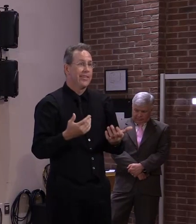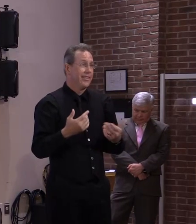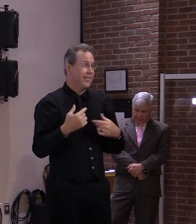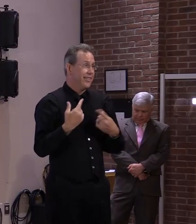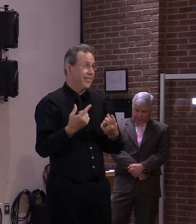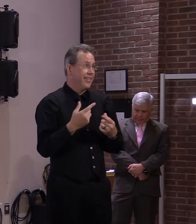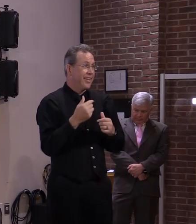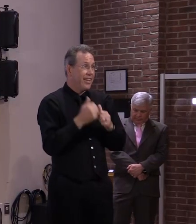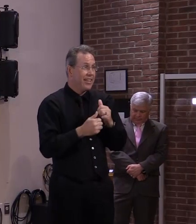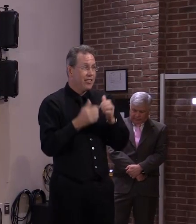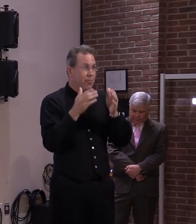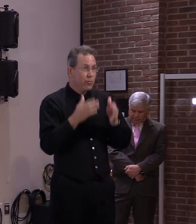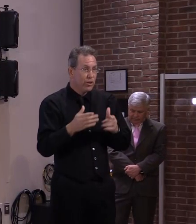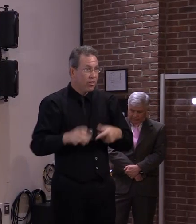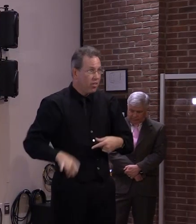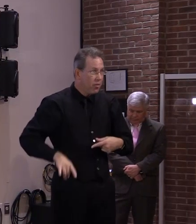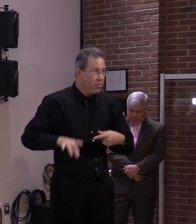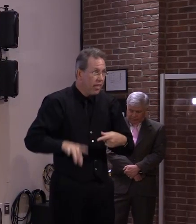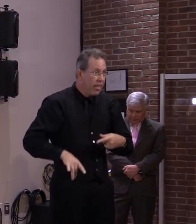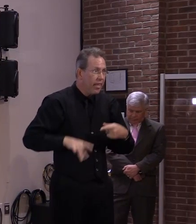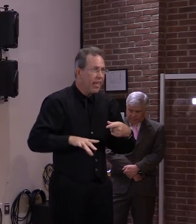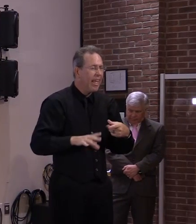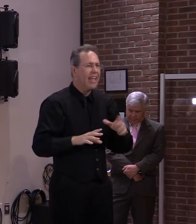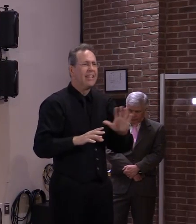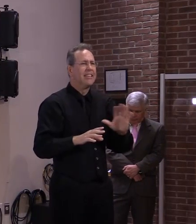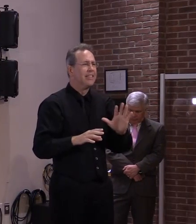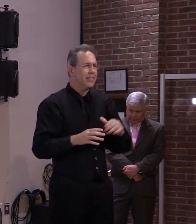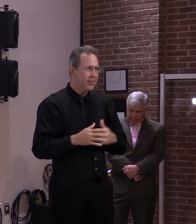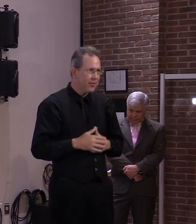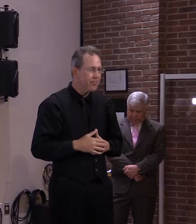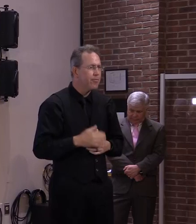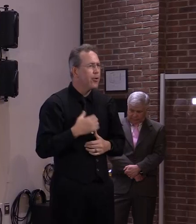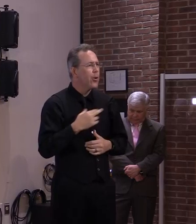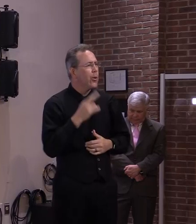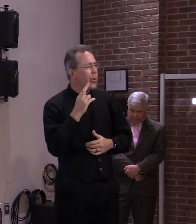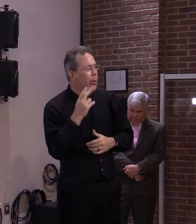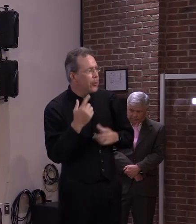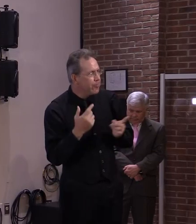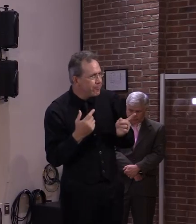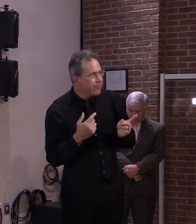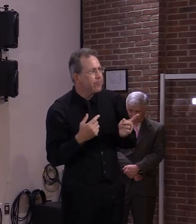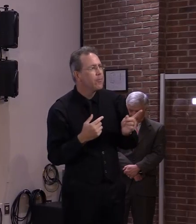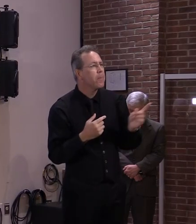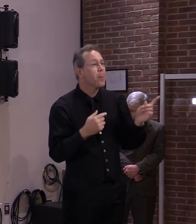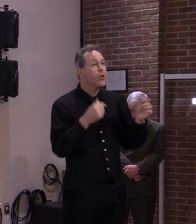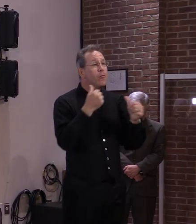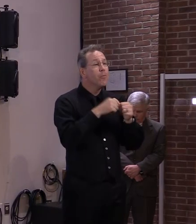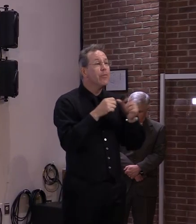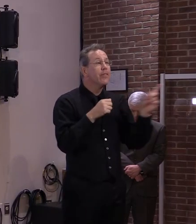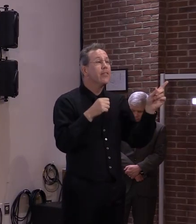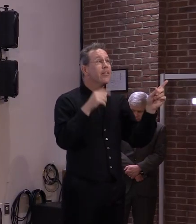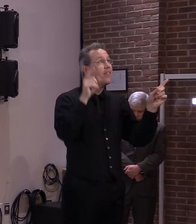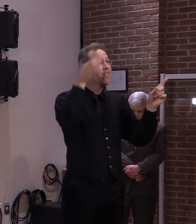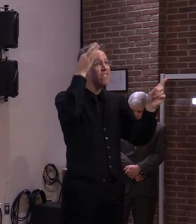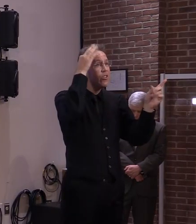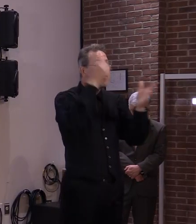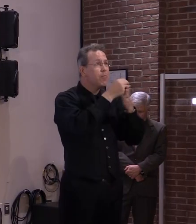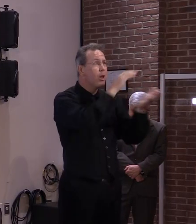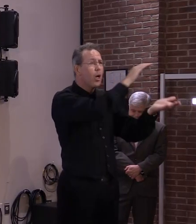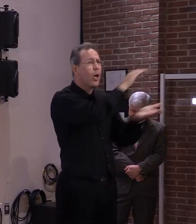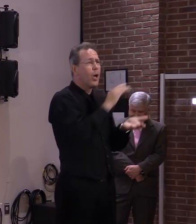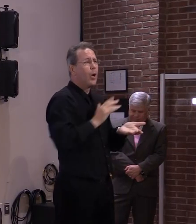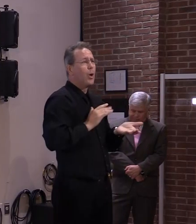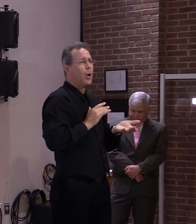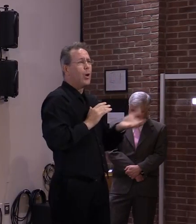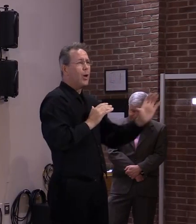are in hopes that we're able to have this funding for the infrastructure to put that into place. So